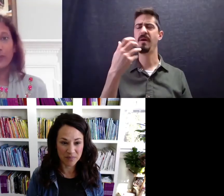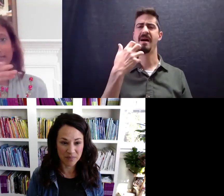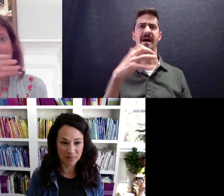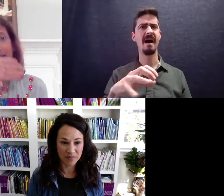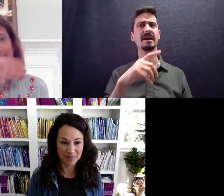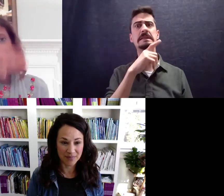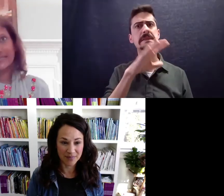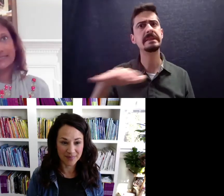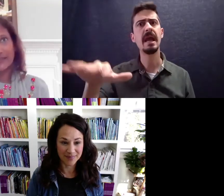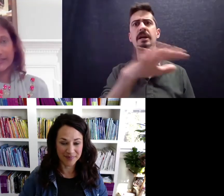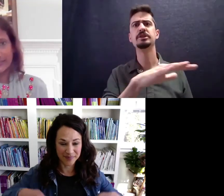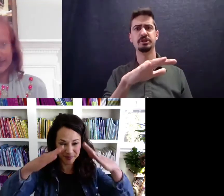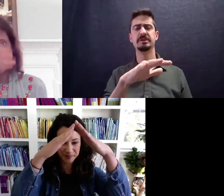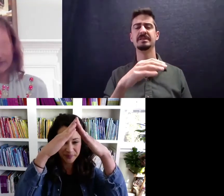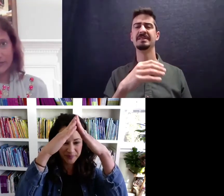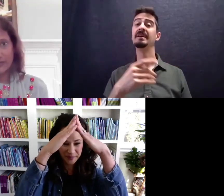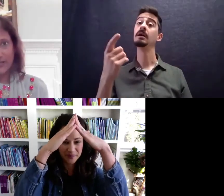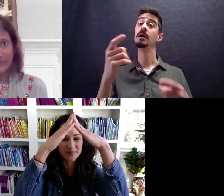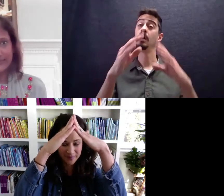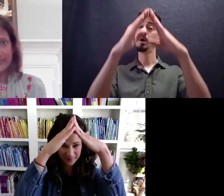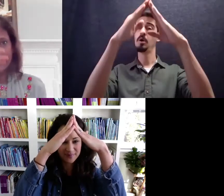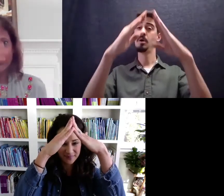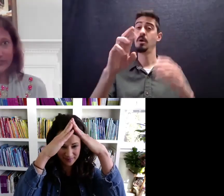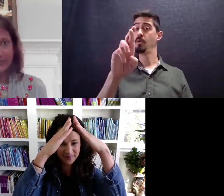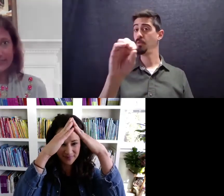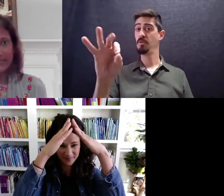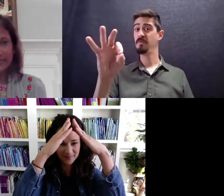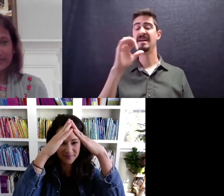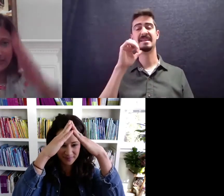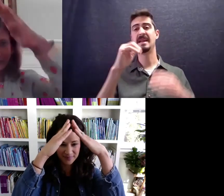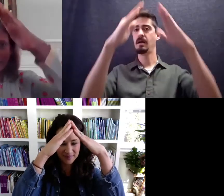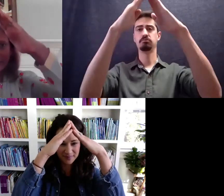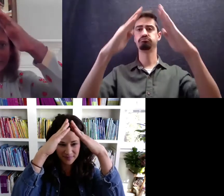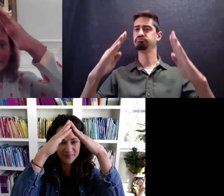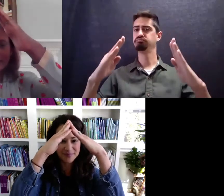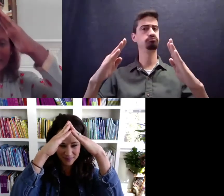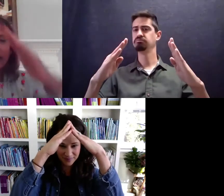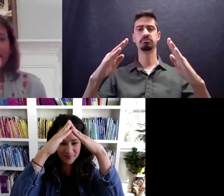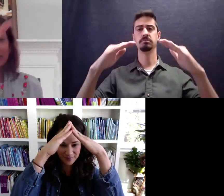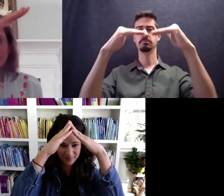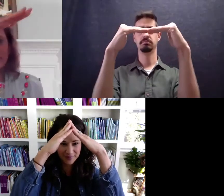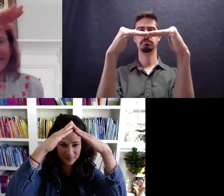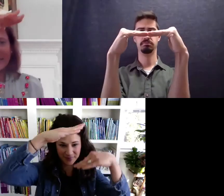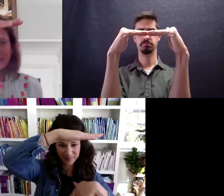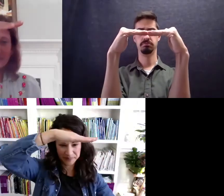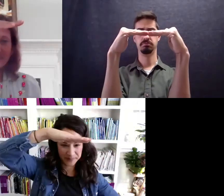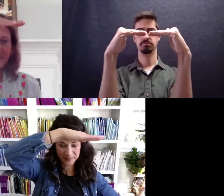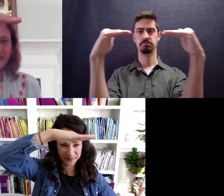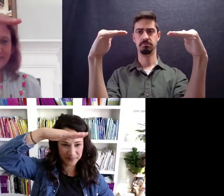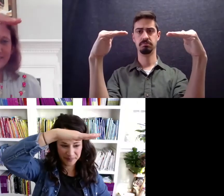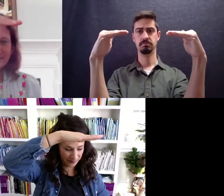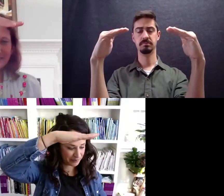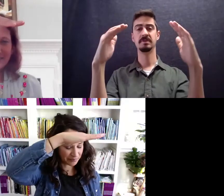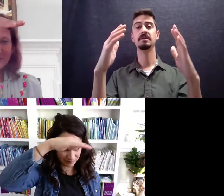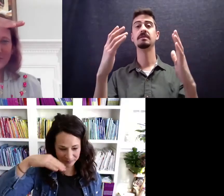rooftop is not slanted like it is a lot of places here in the United States, like this. It's flat, like